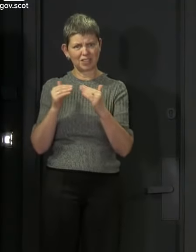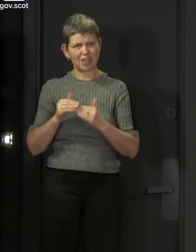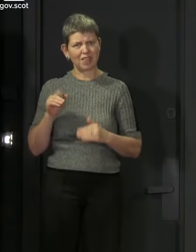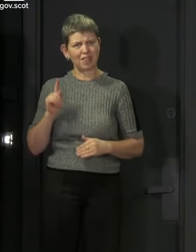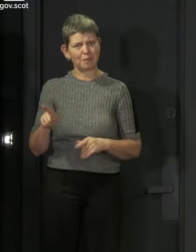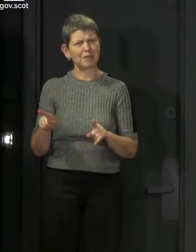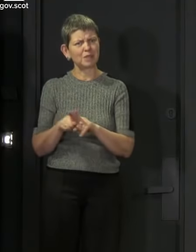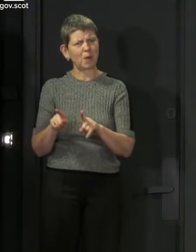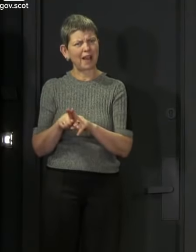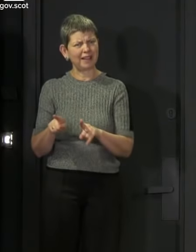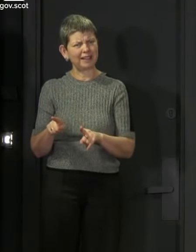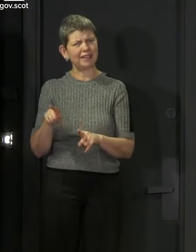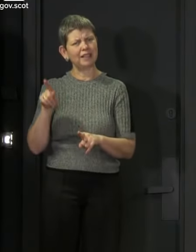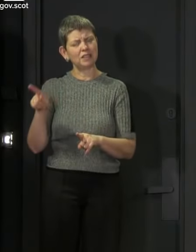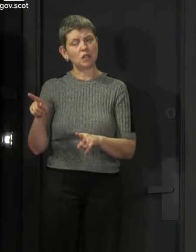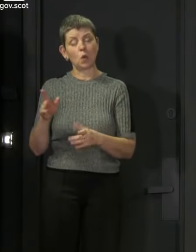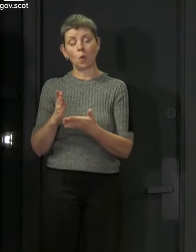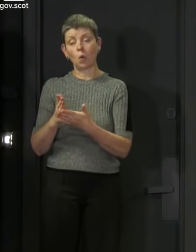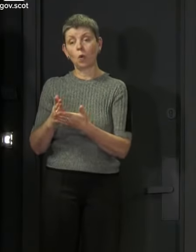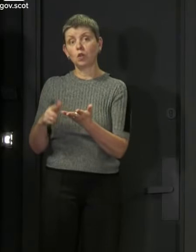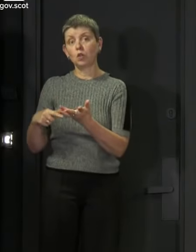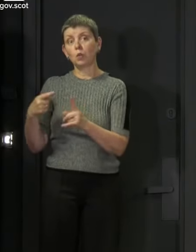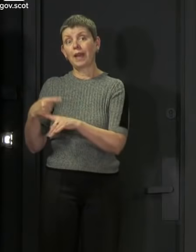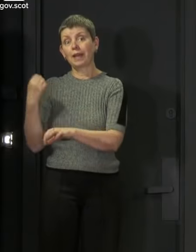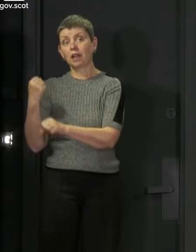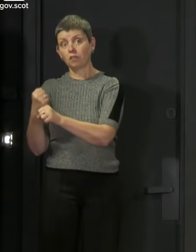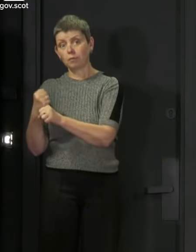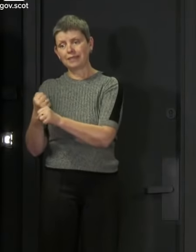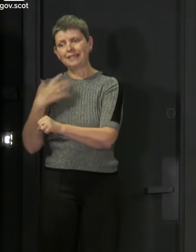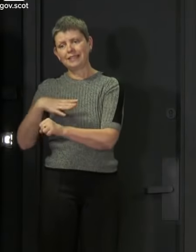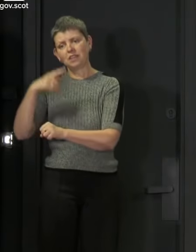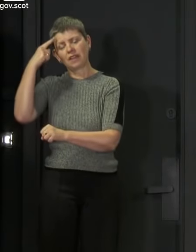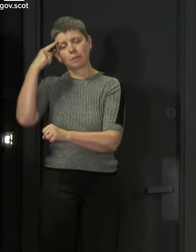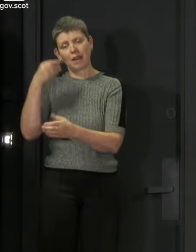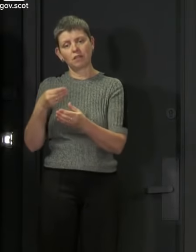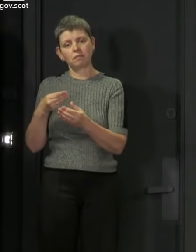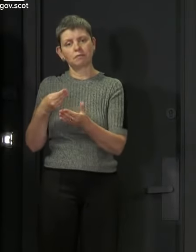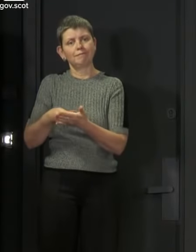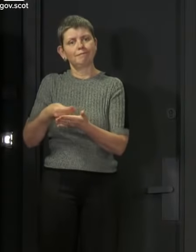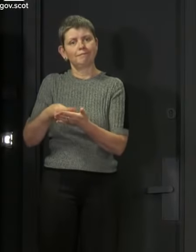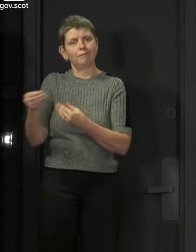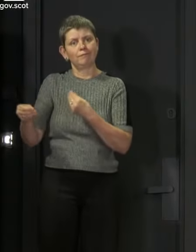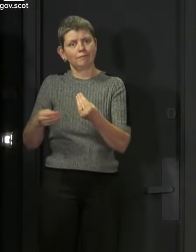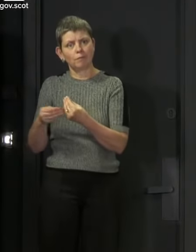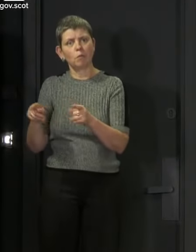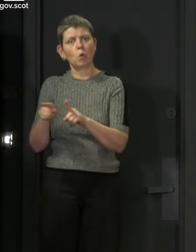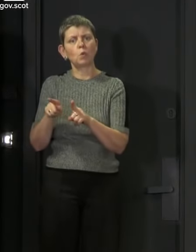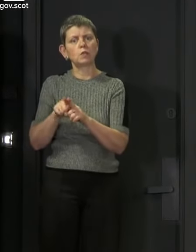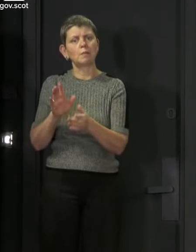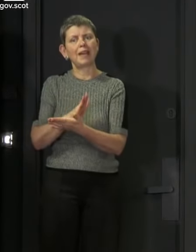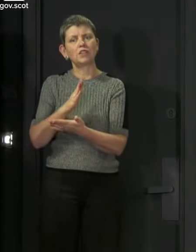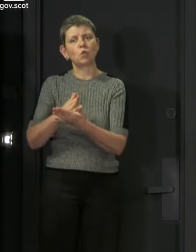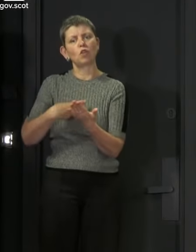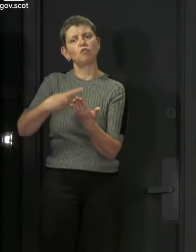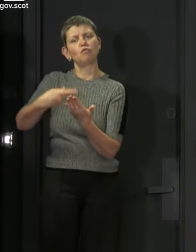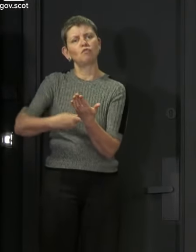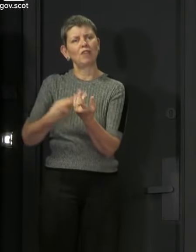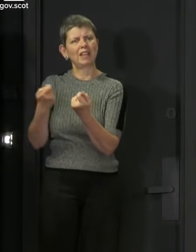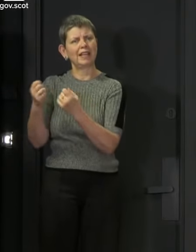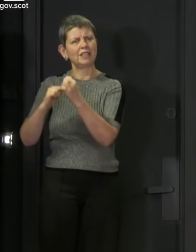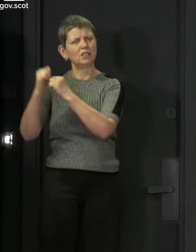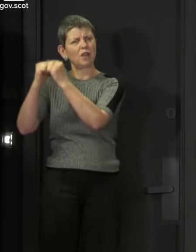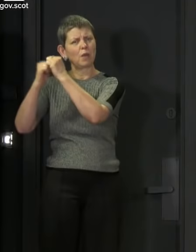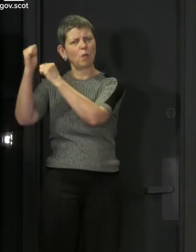not just to think about more fiscal flexibility, but how we make sure that the regulatory framework doesn't get in the way of